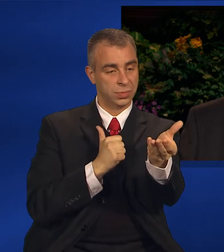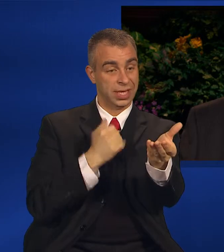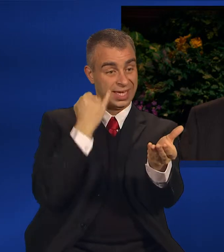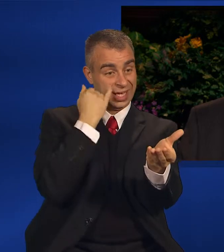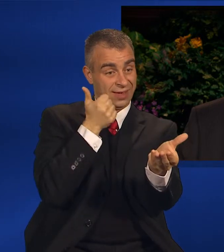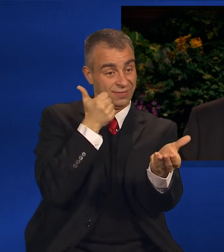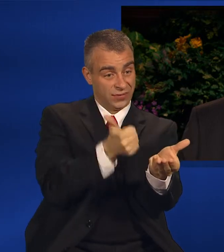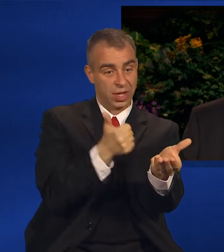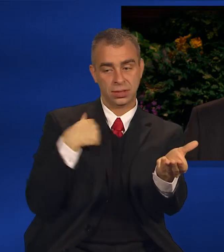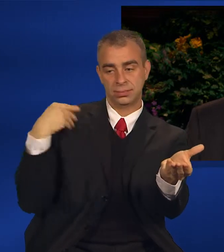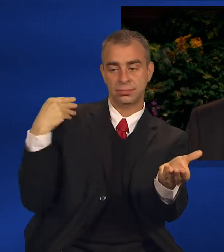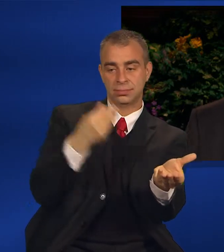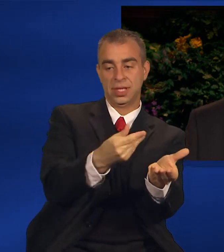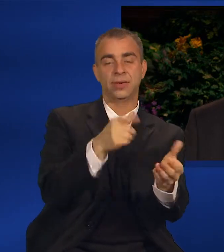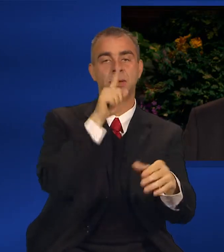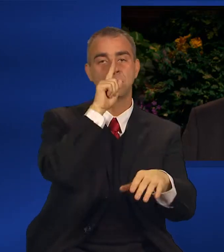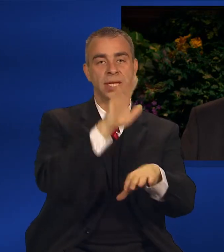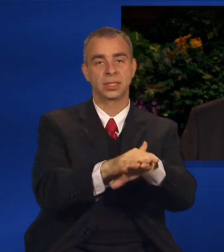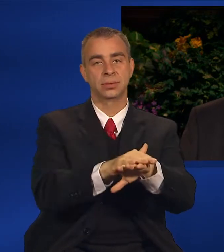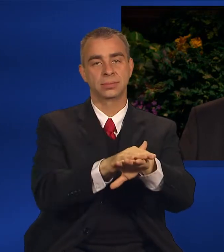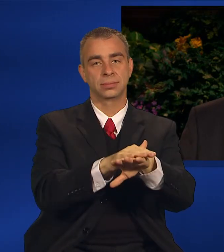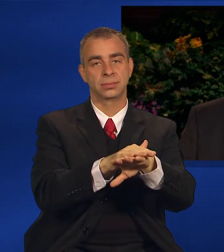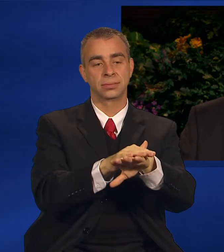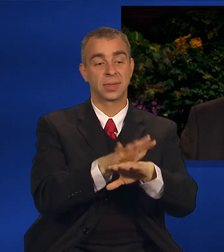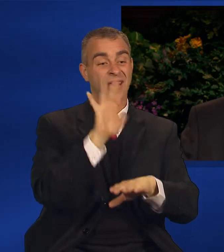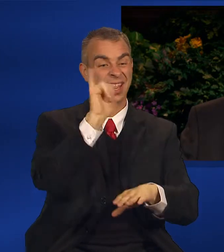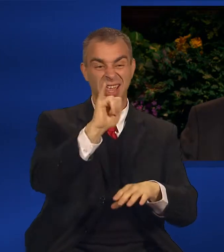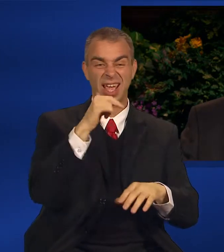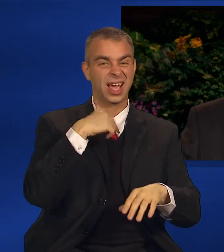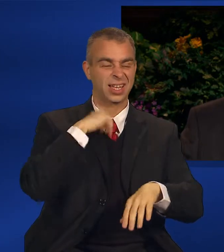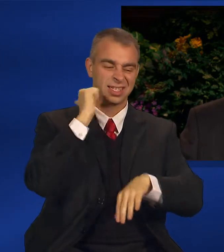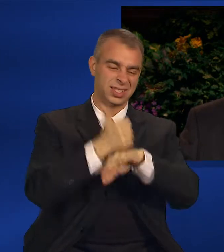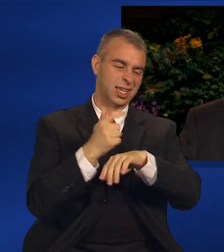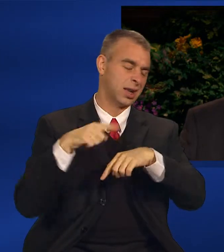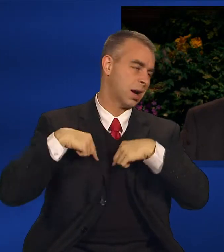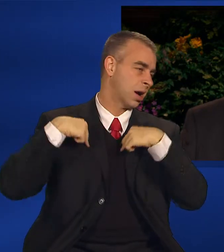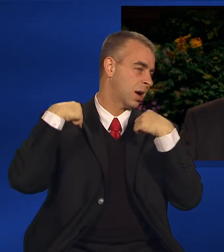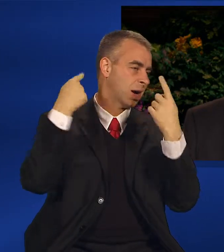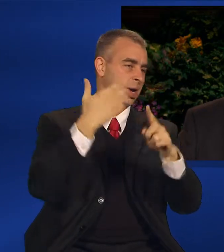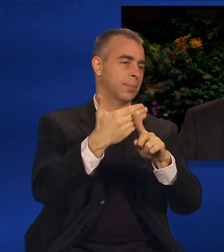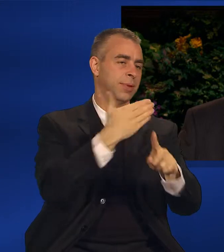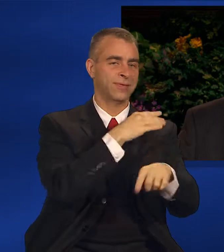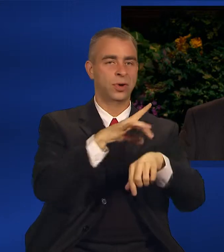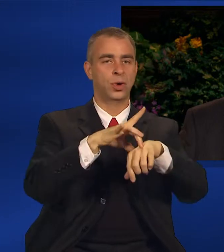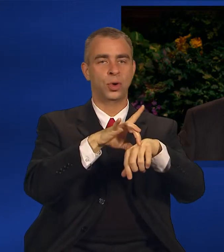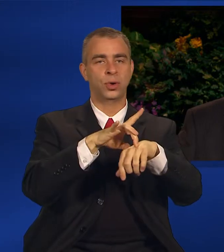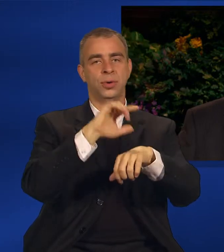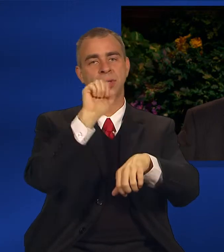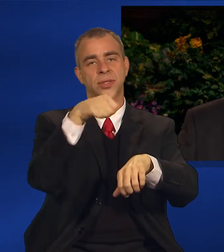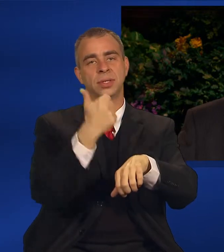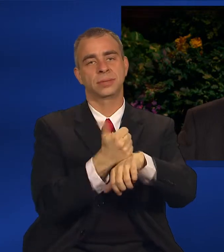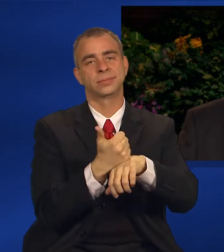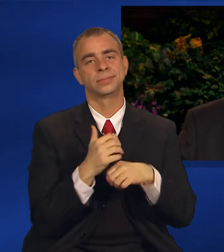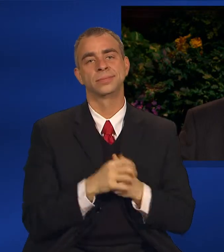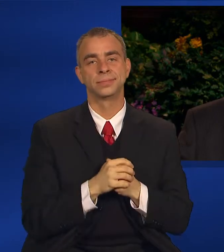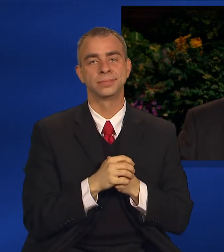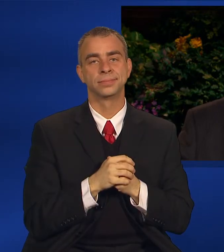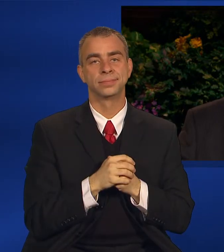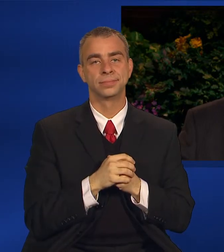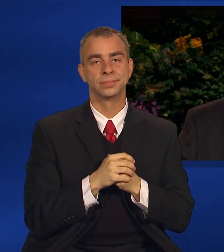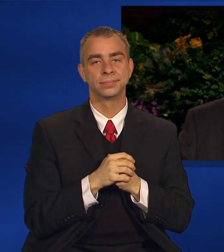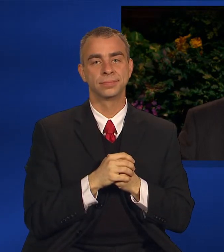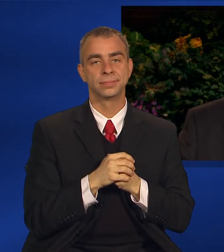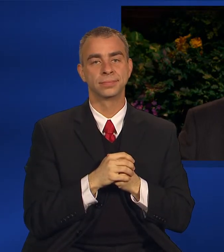thereof, as were instituted from before the foundation of the world. and close